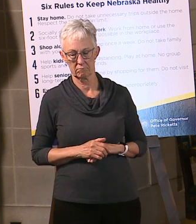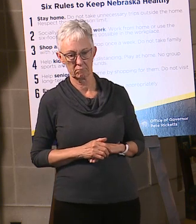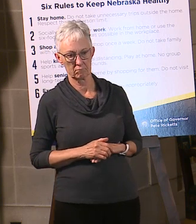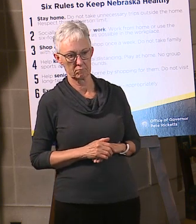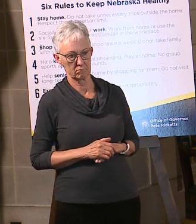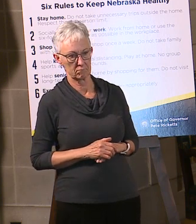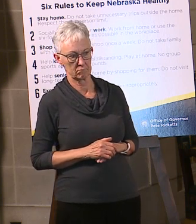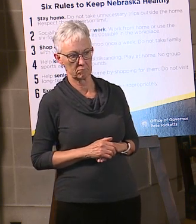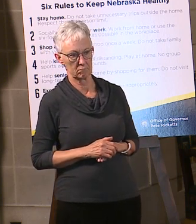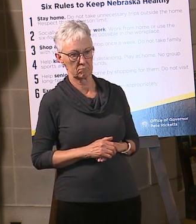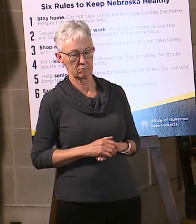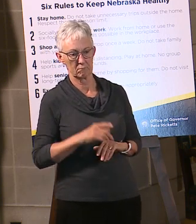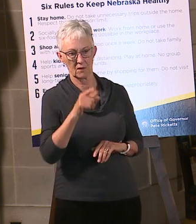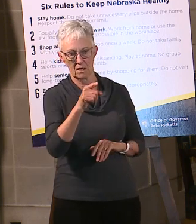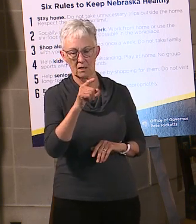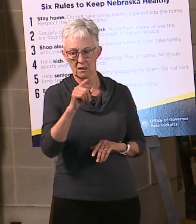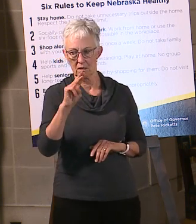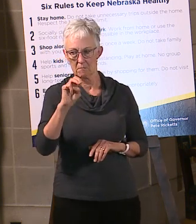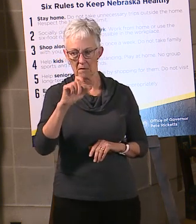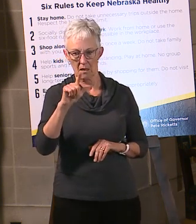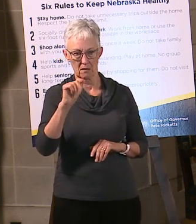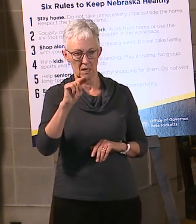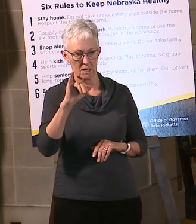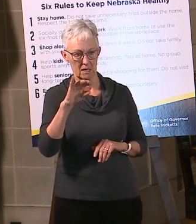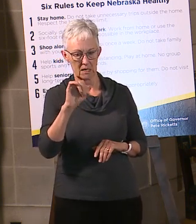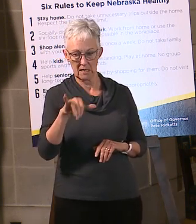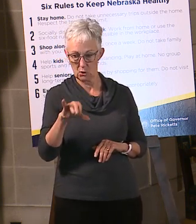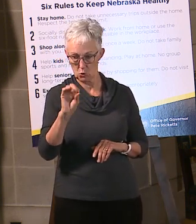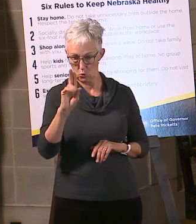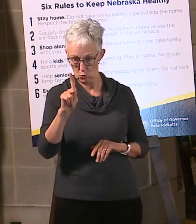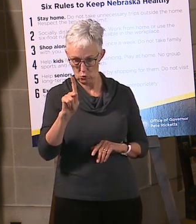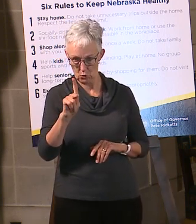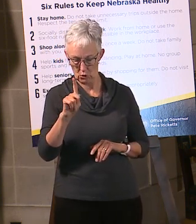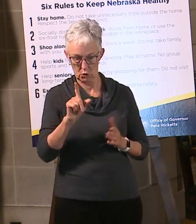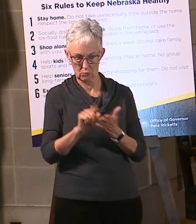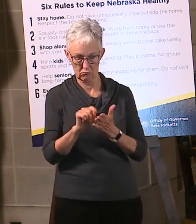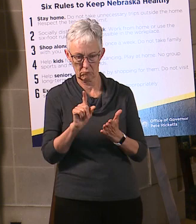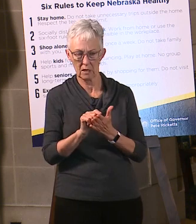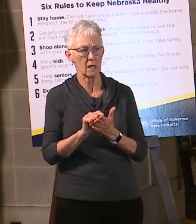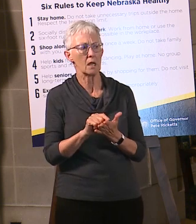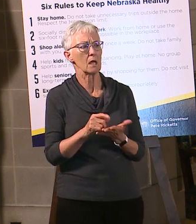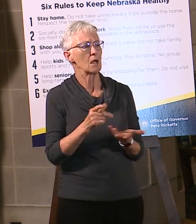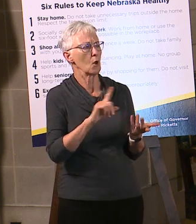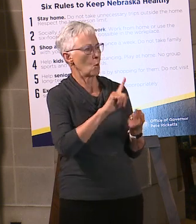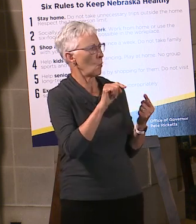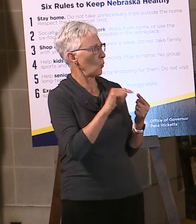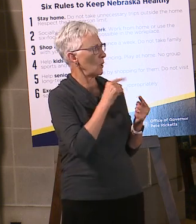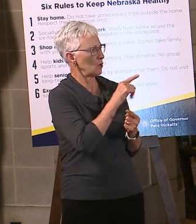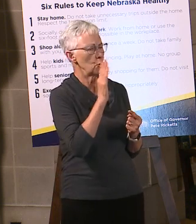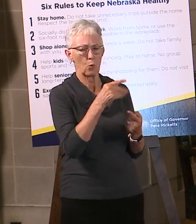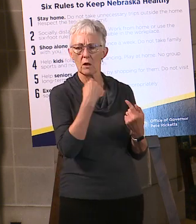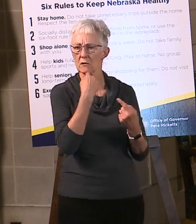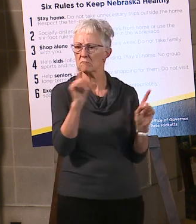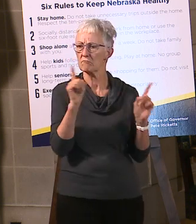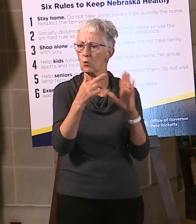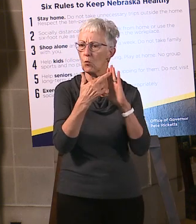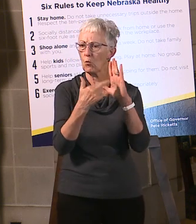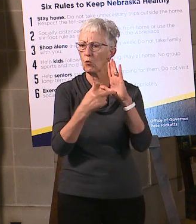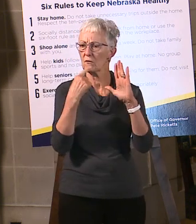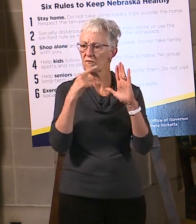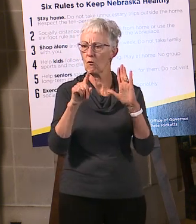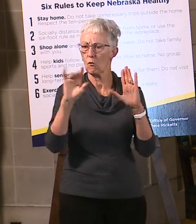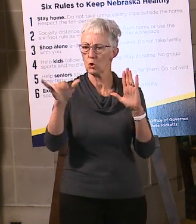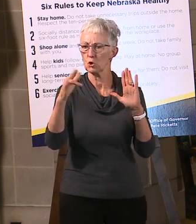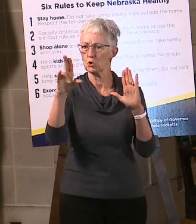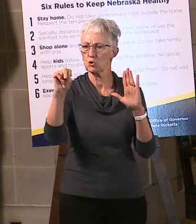June? Melanie, York News Times wants to know, is there a date that we're going to be looking to do to announce the directed health measures for June? I would say